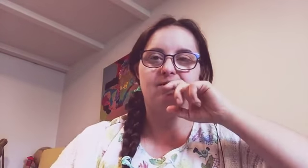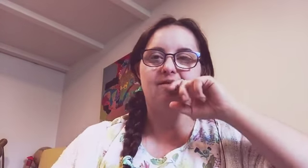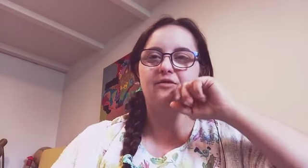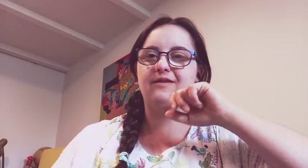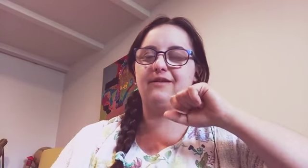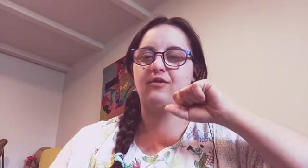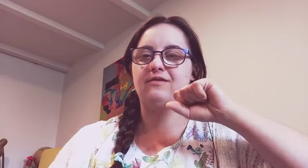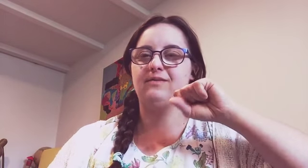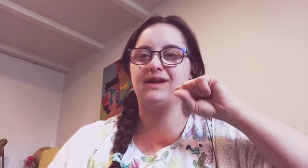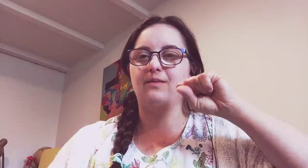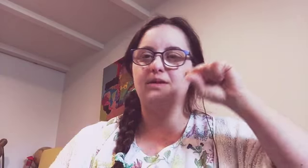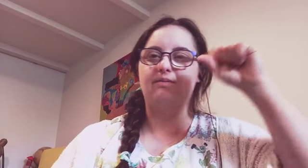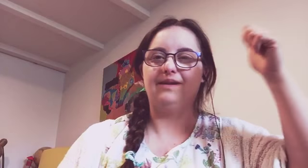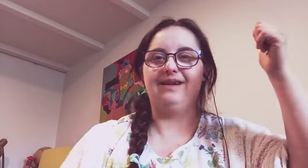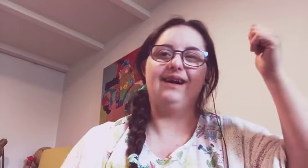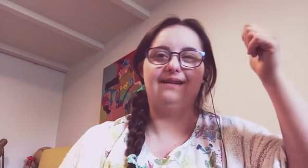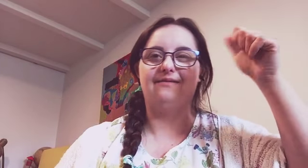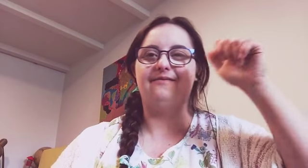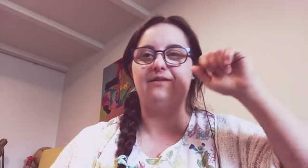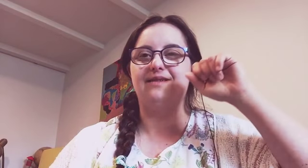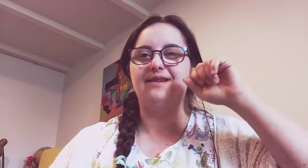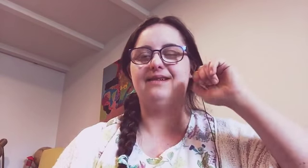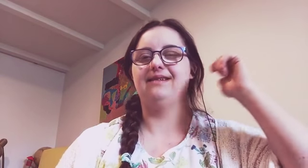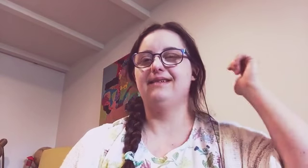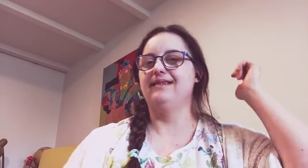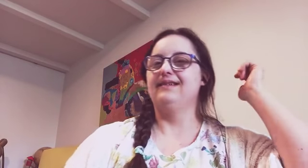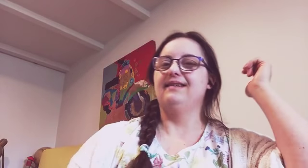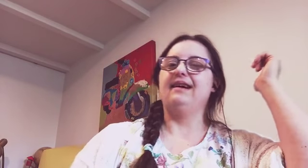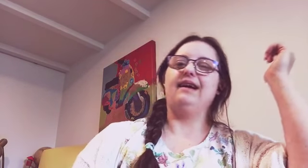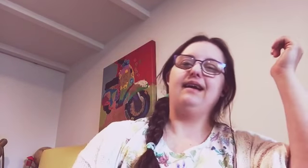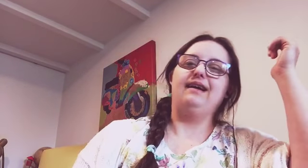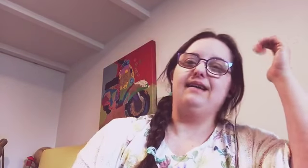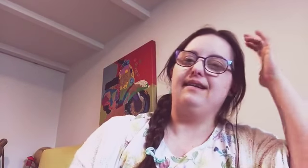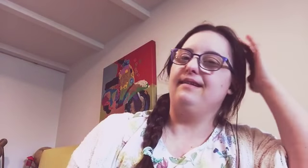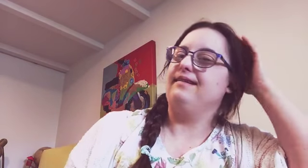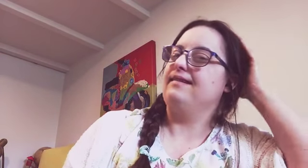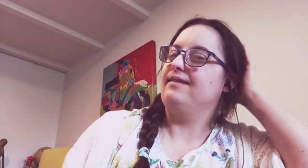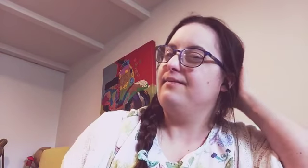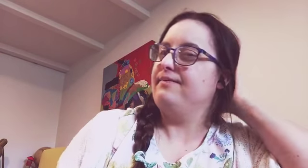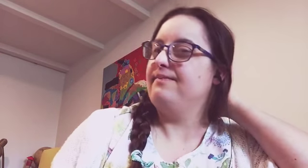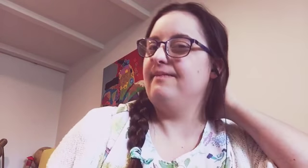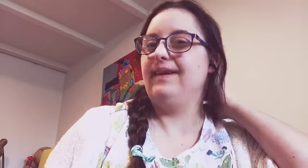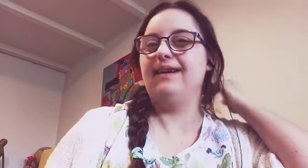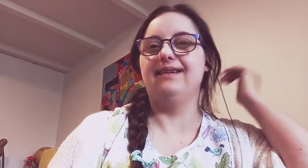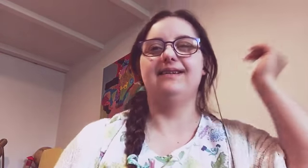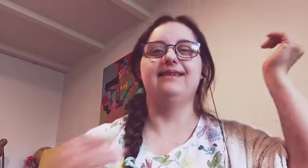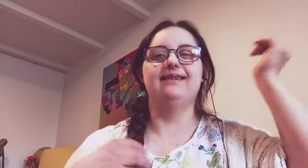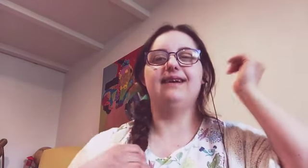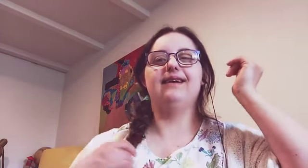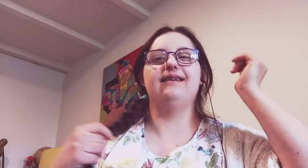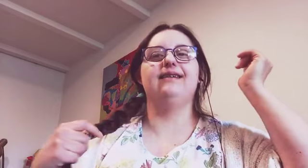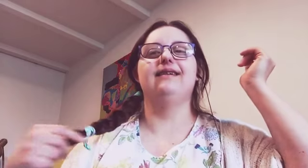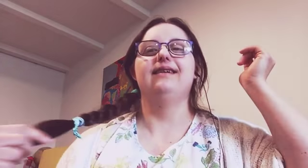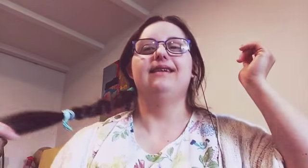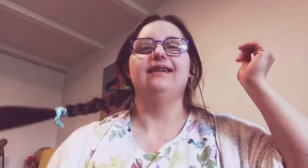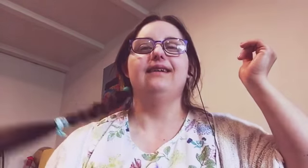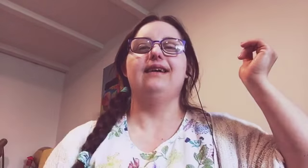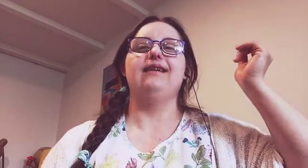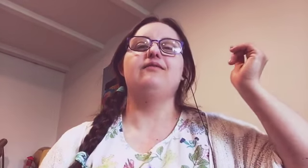difficult sometimes but I love using it and yeah, it's